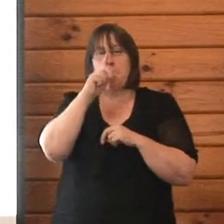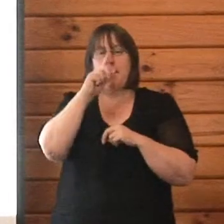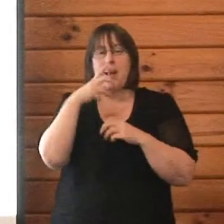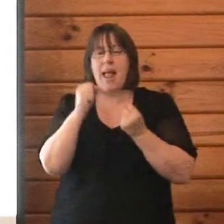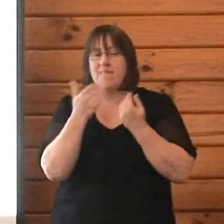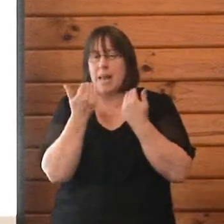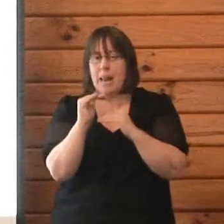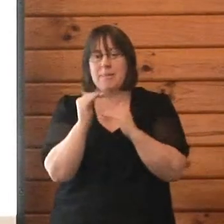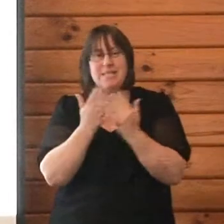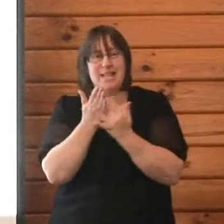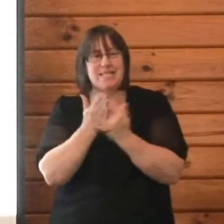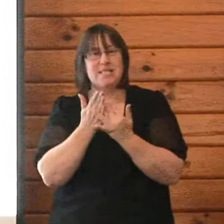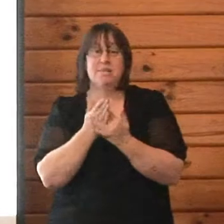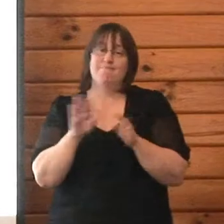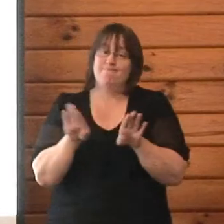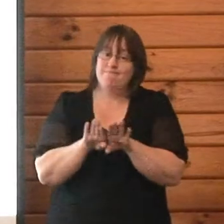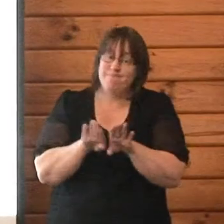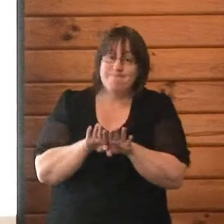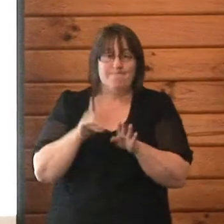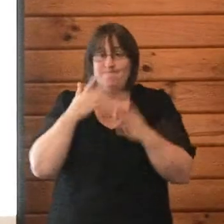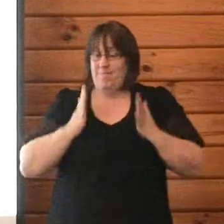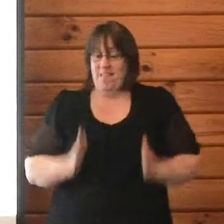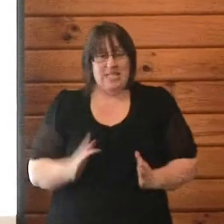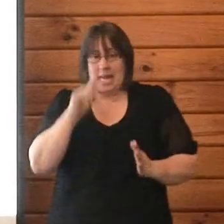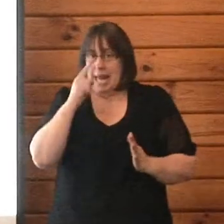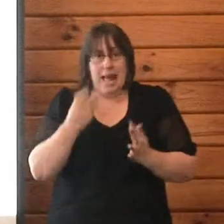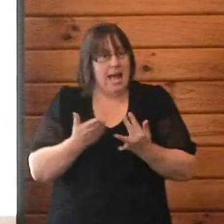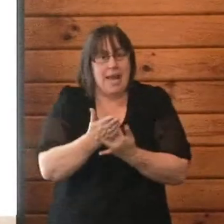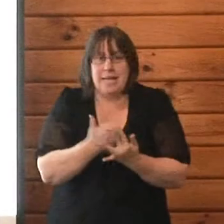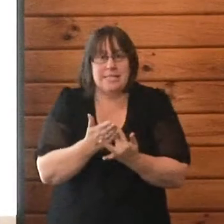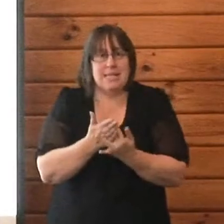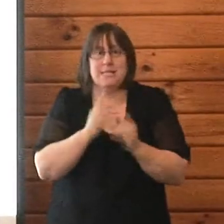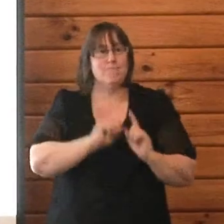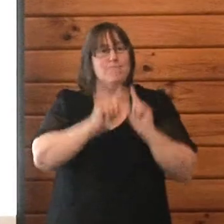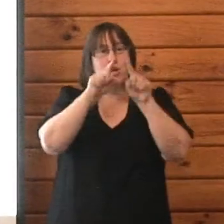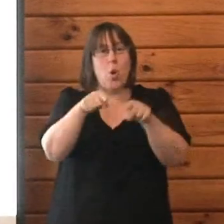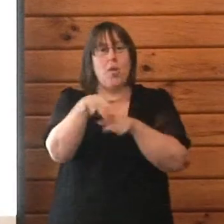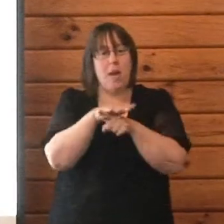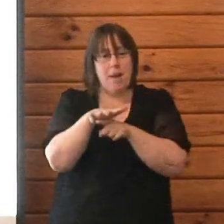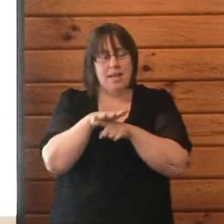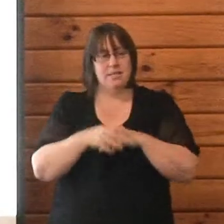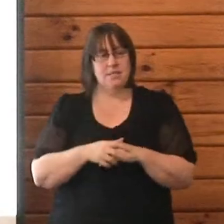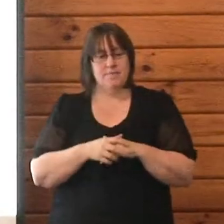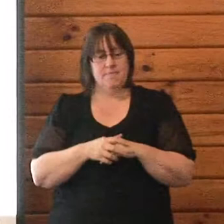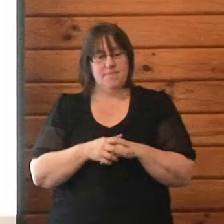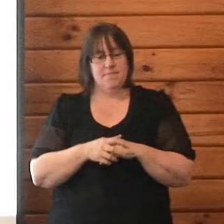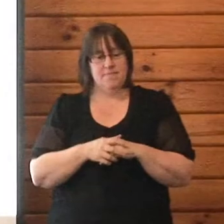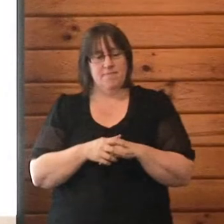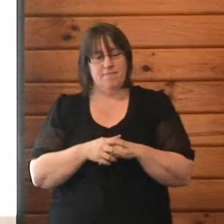either they physically cannot get to some place or they haven't got the access to